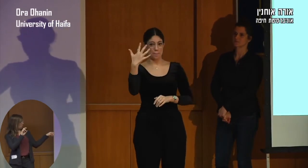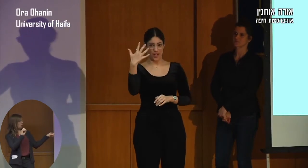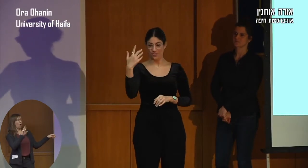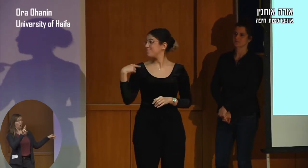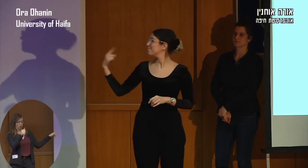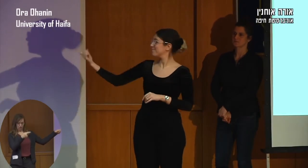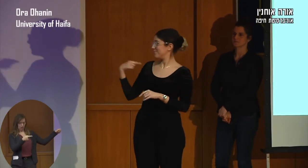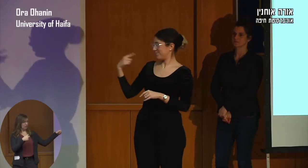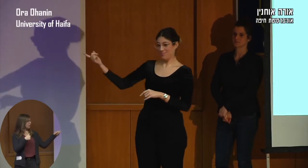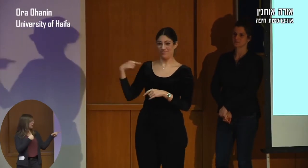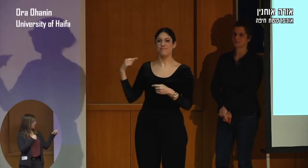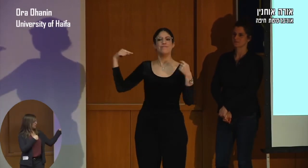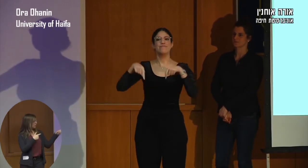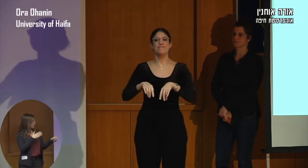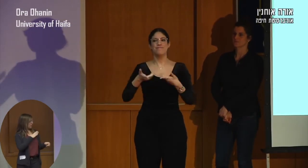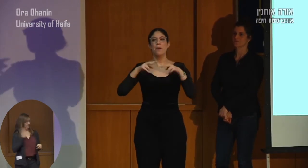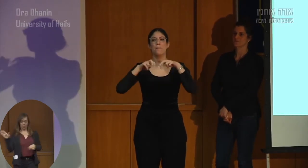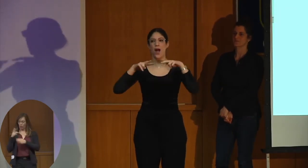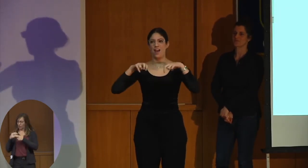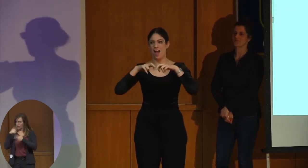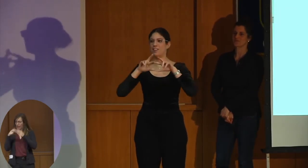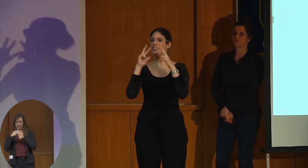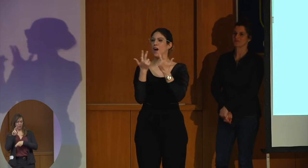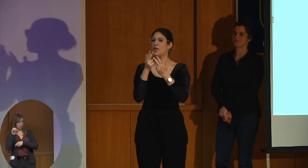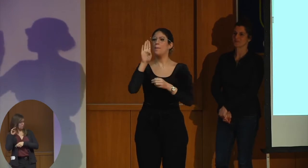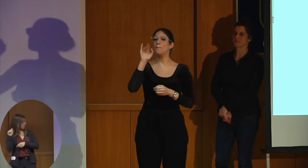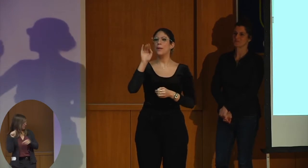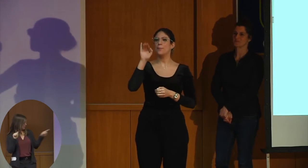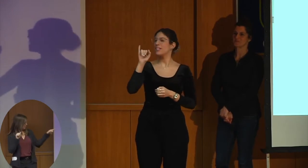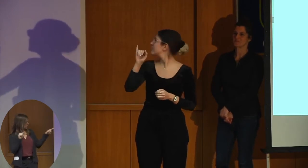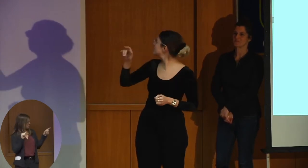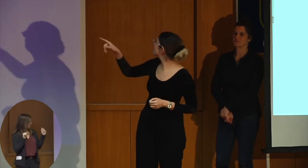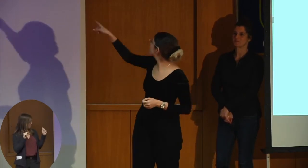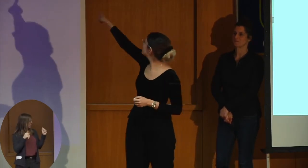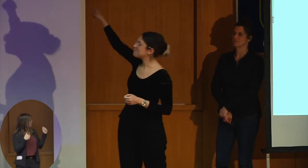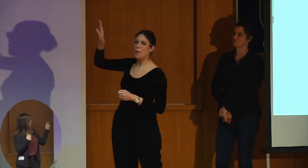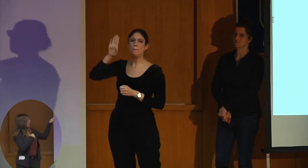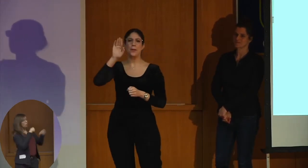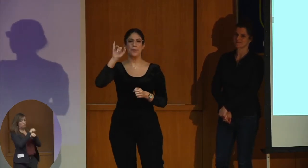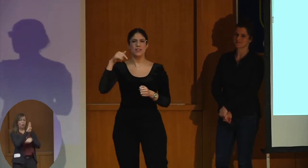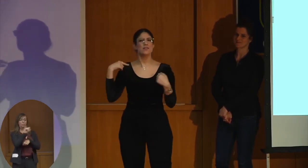Raman Novogrodzky. This is her sign name. We work in the bye-bye research team.